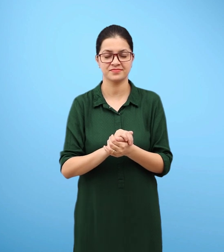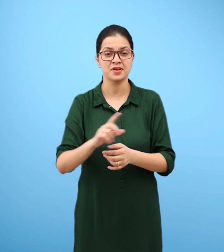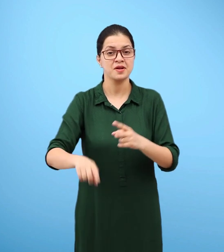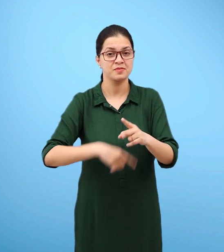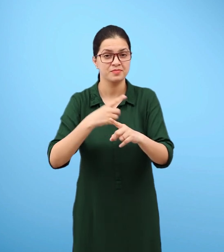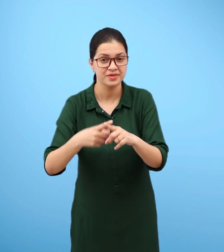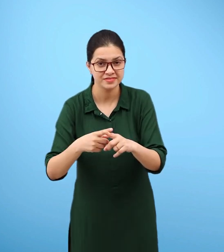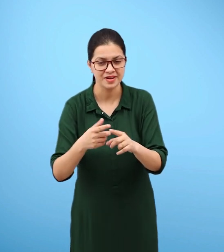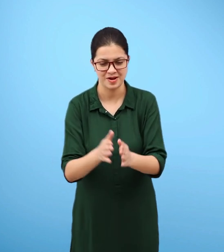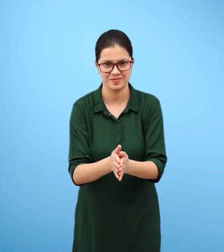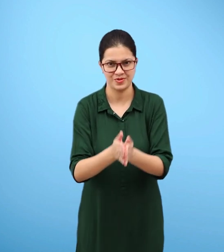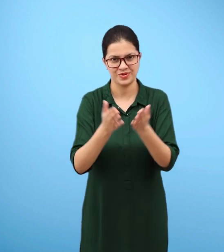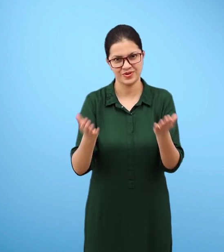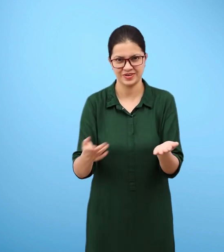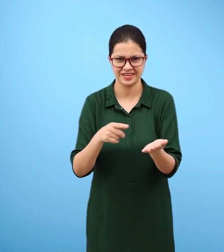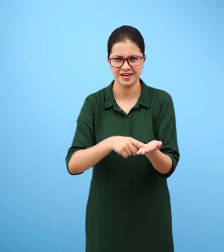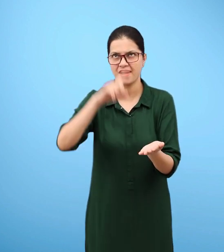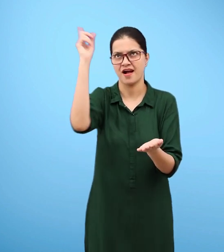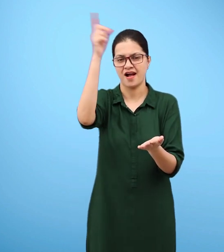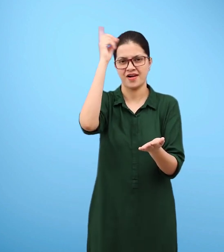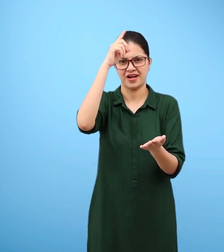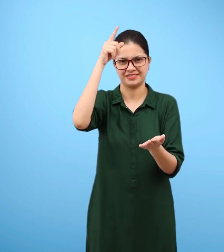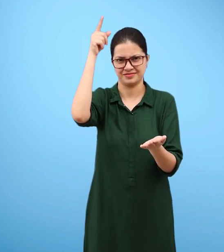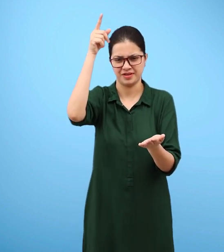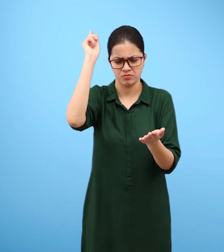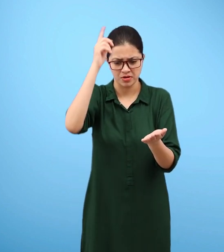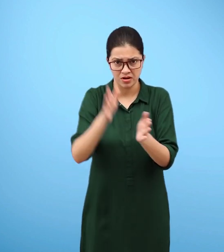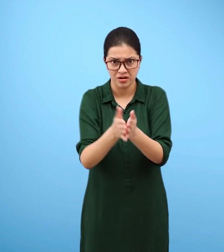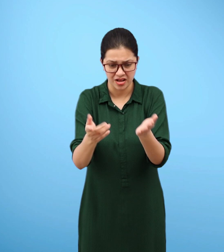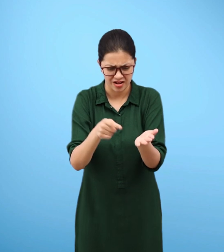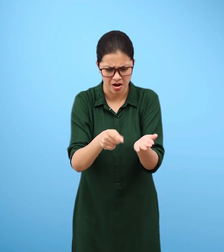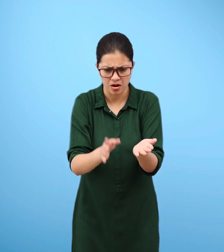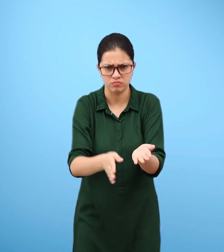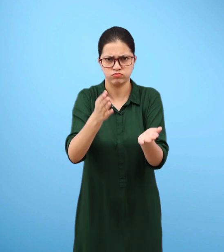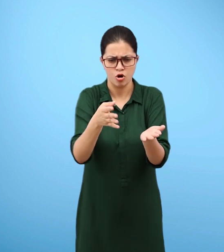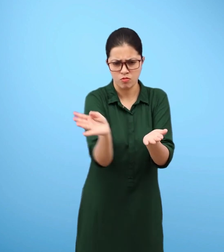Pages of an open book begin fluttering when the fan is switched on.